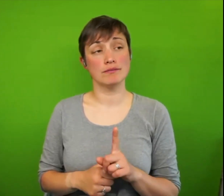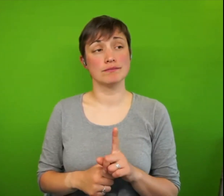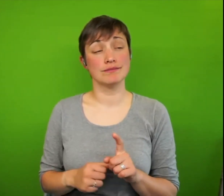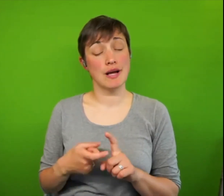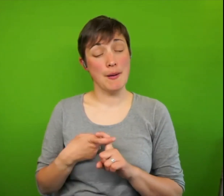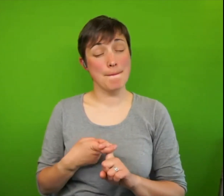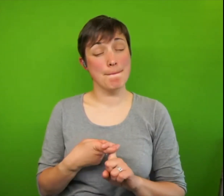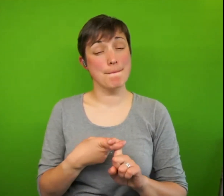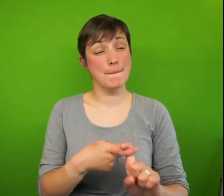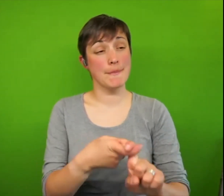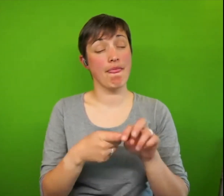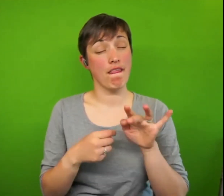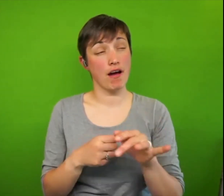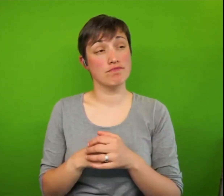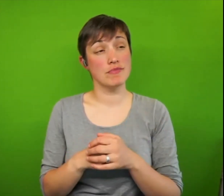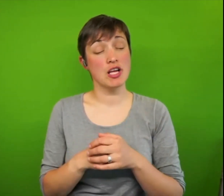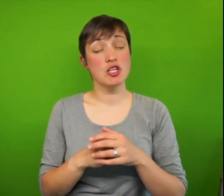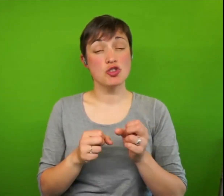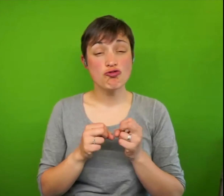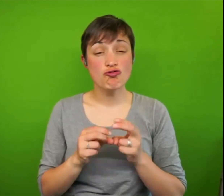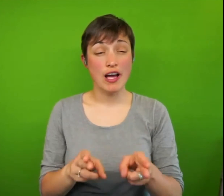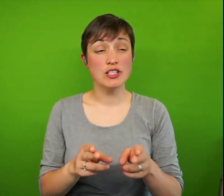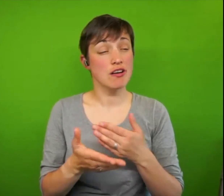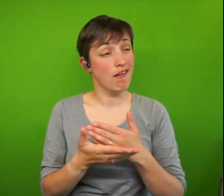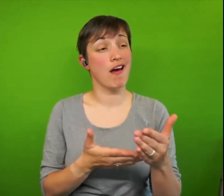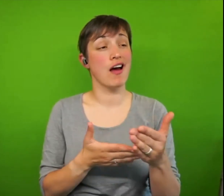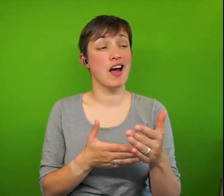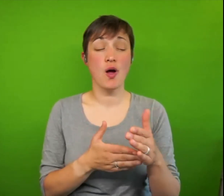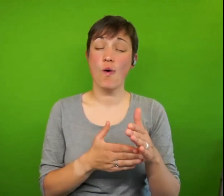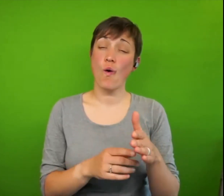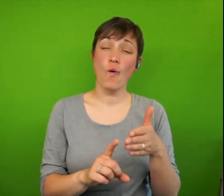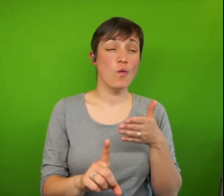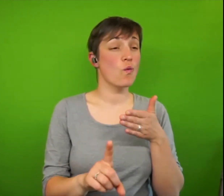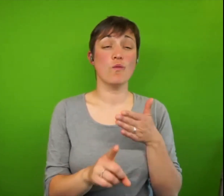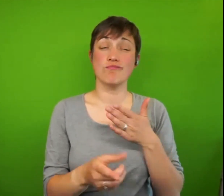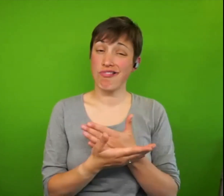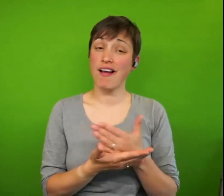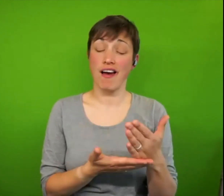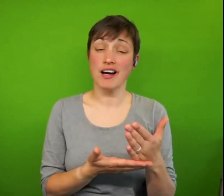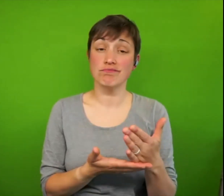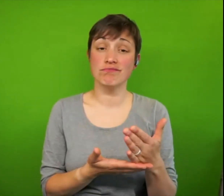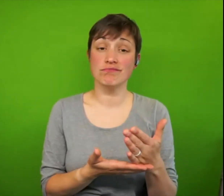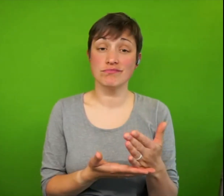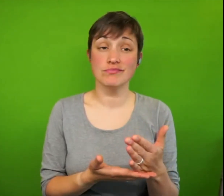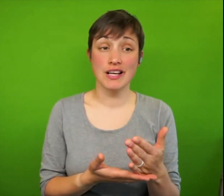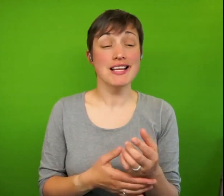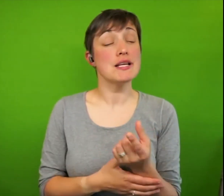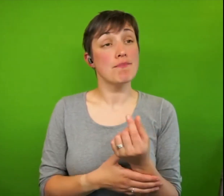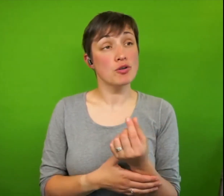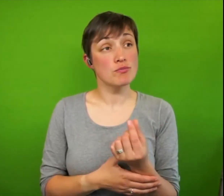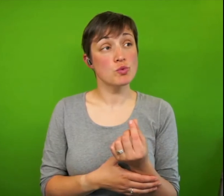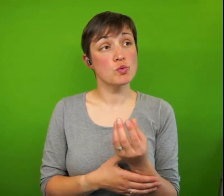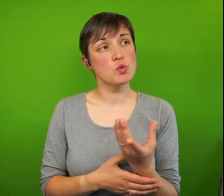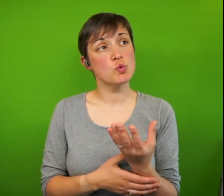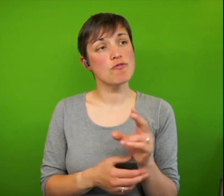if you've got a clear strategy, if you've got clear goals, and it is possible to at least reduce, I'm not saying,